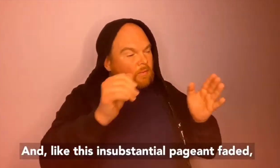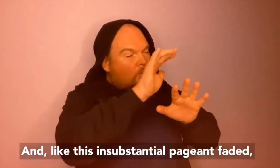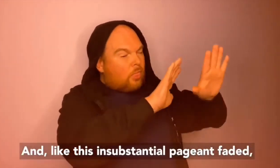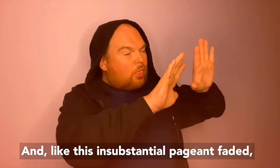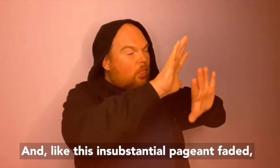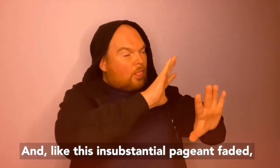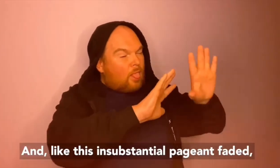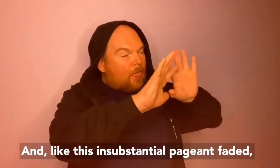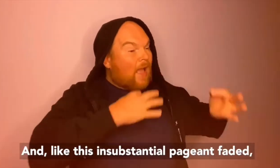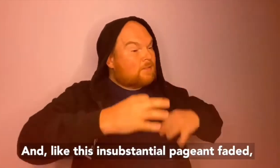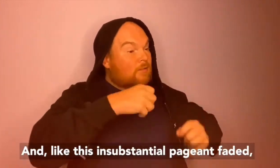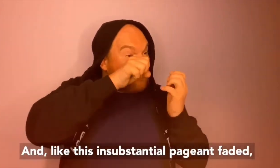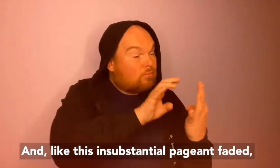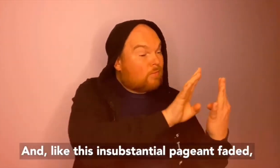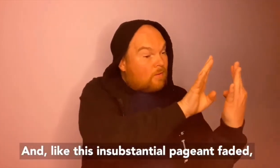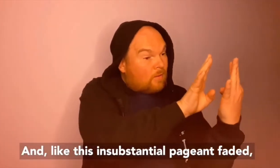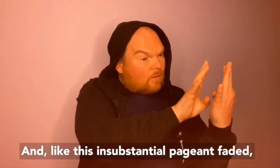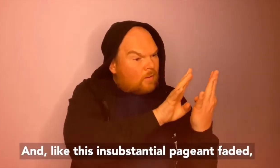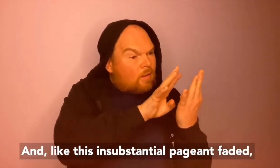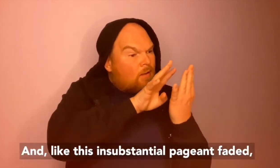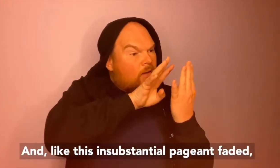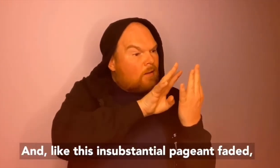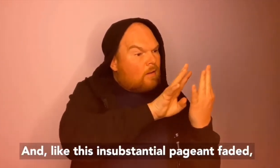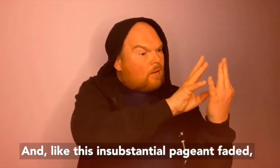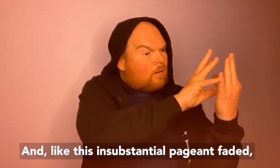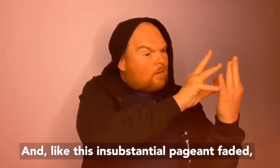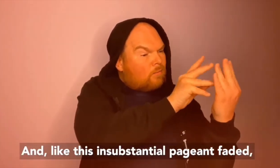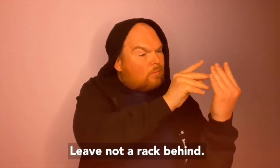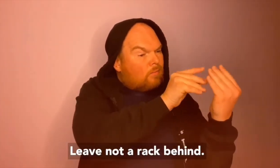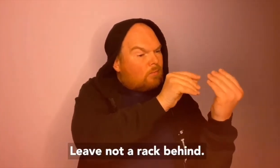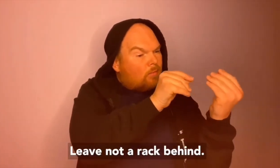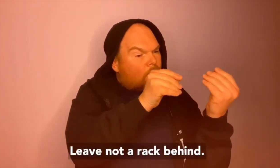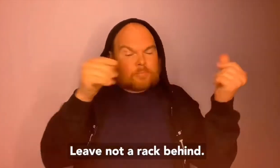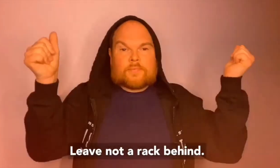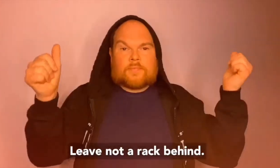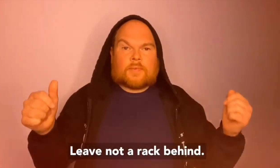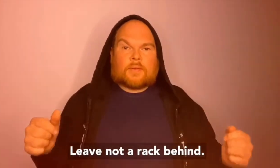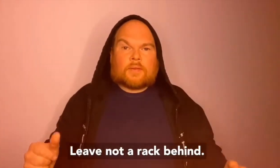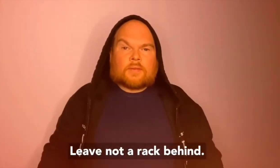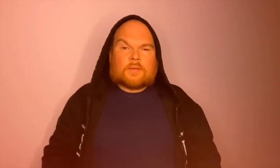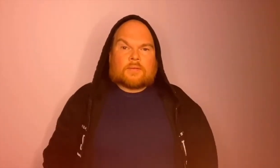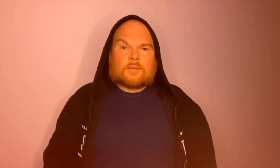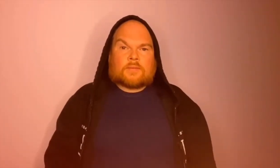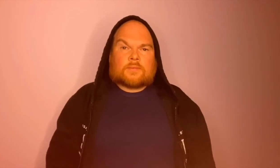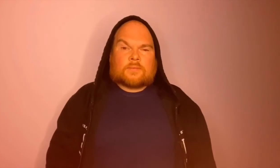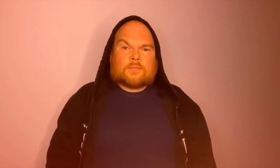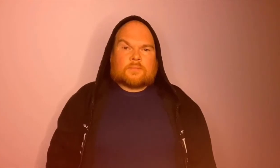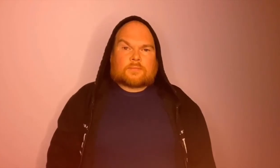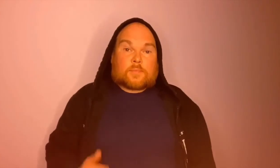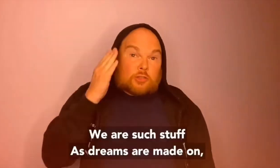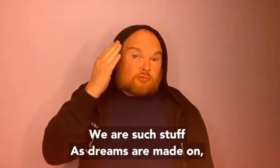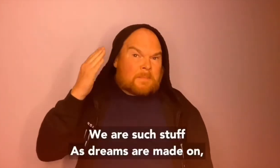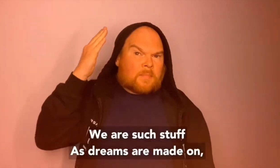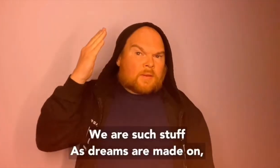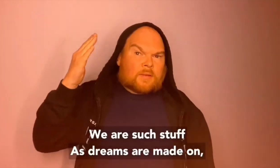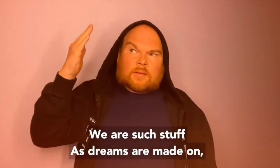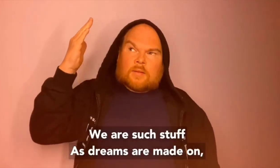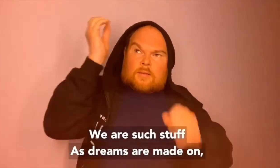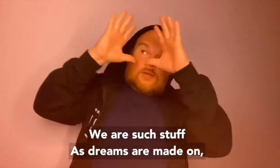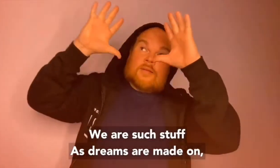this insubstantial pageant faded leave not a rack behind we are such